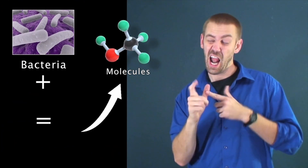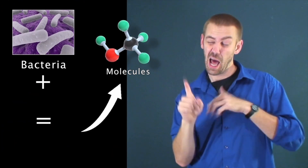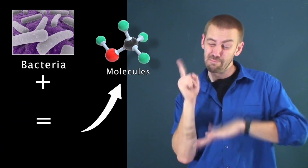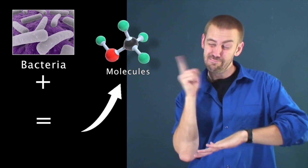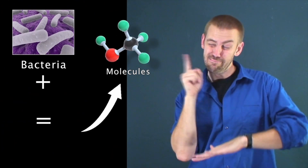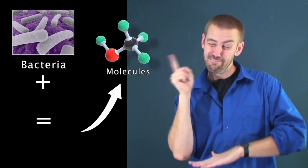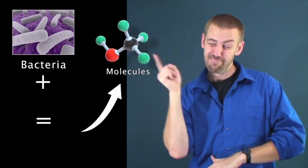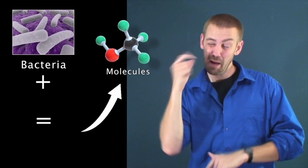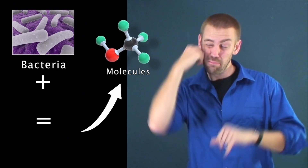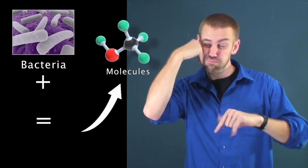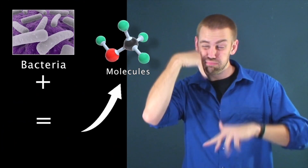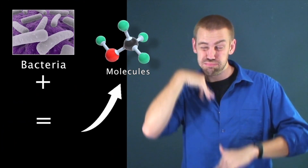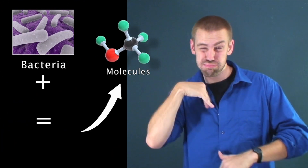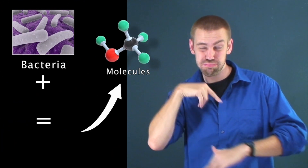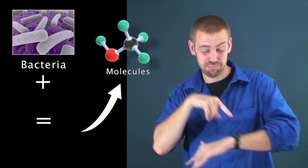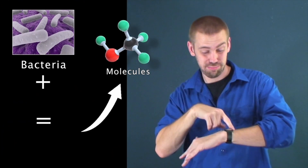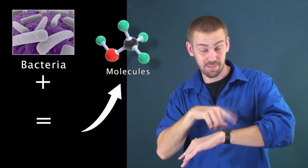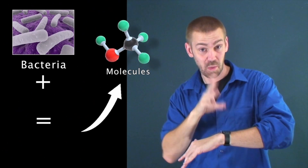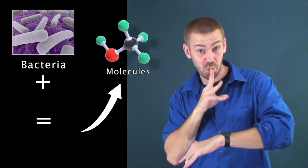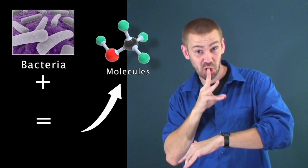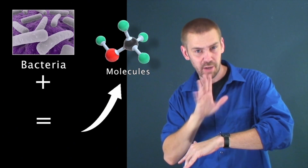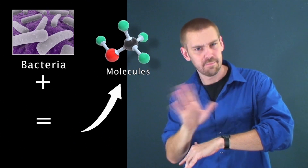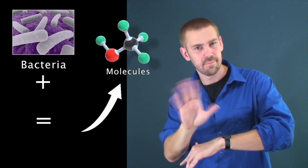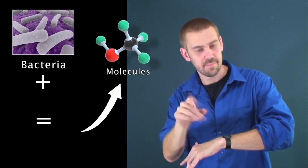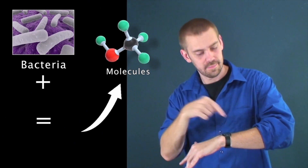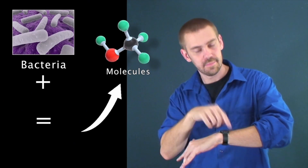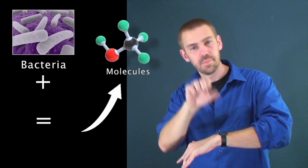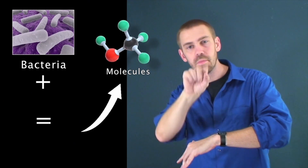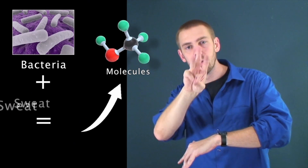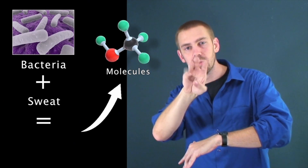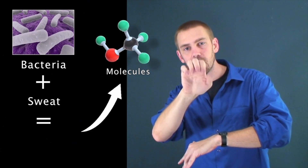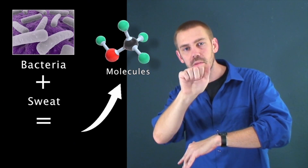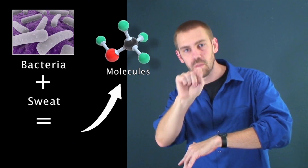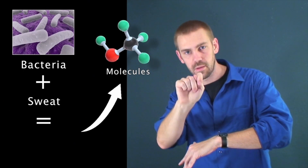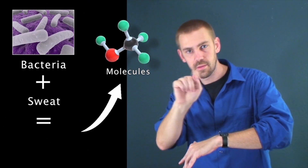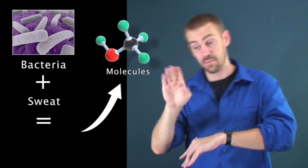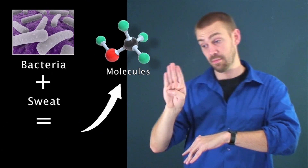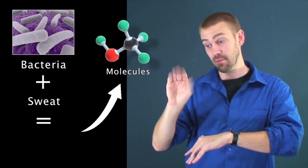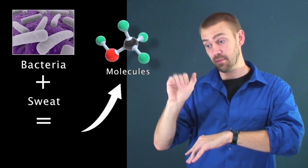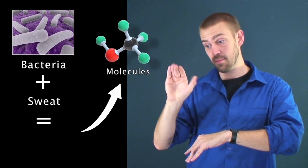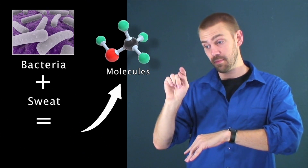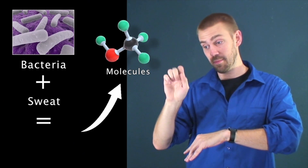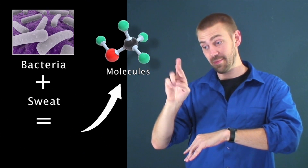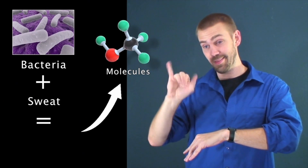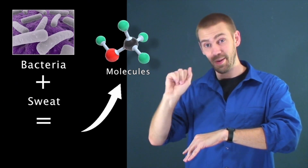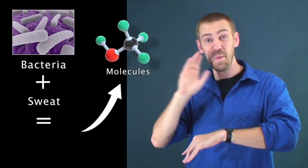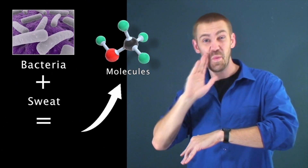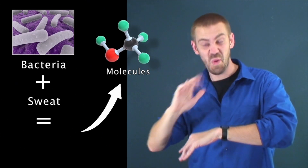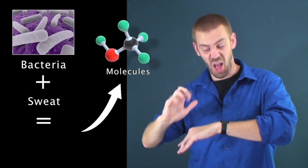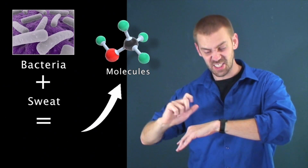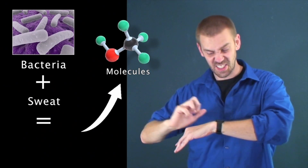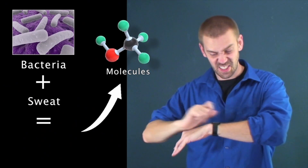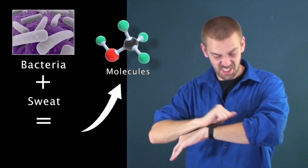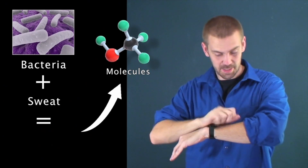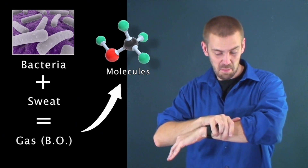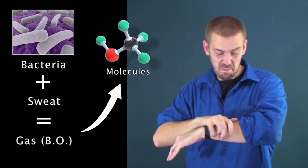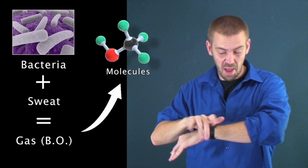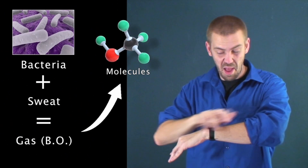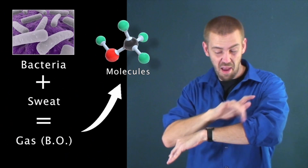and start having a liquid come out of your skin that liquid isn't water it's sweat and when the bacteria breaks that down it changes it into a gas that